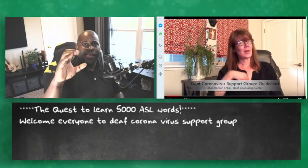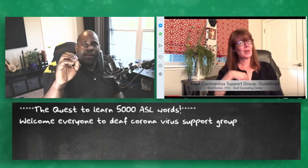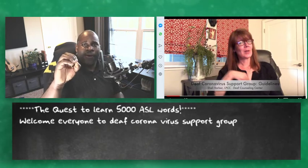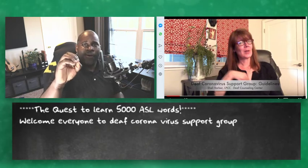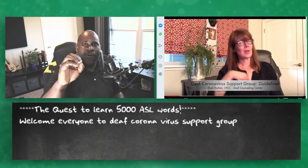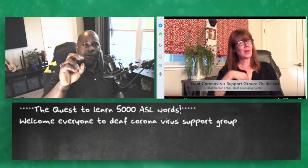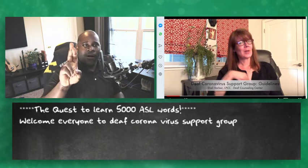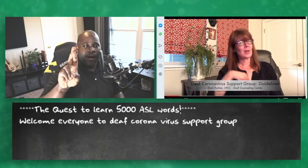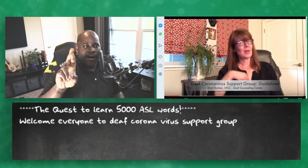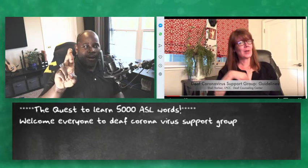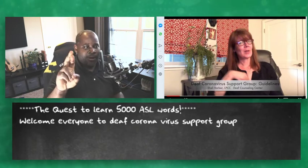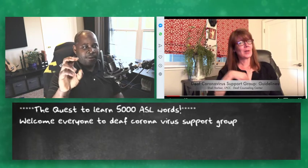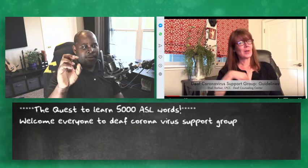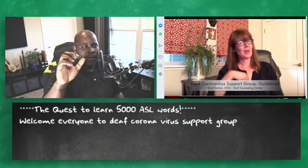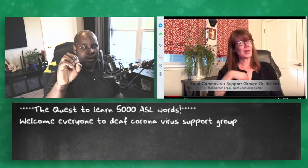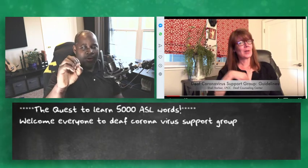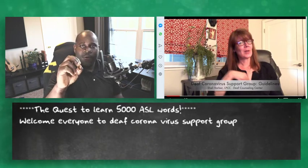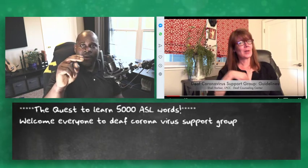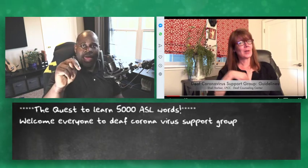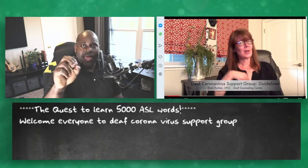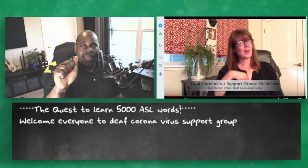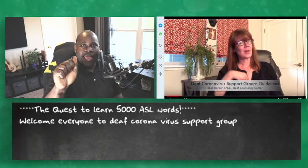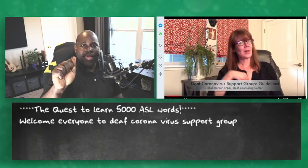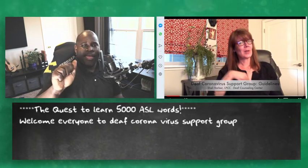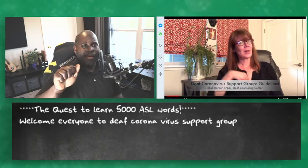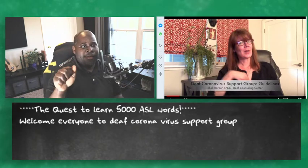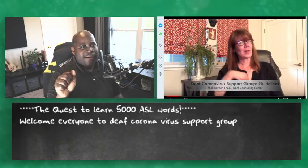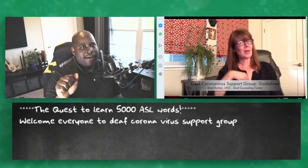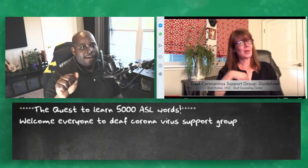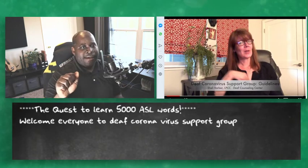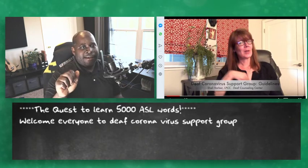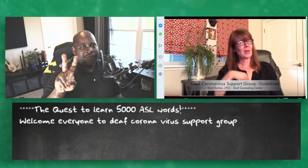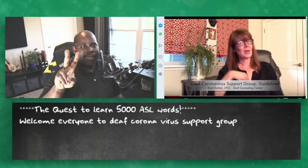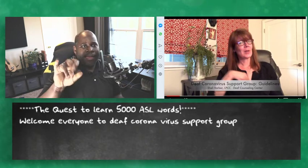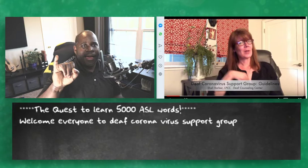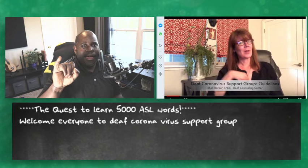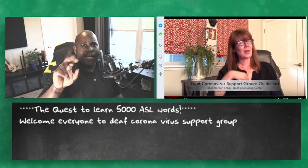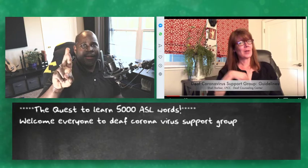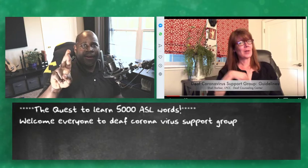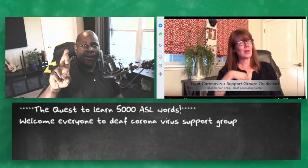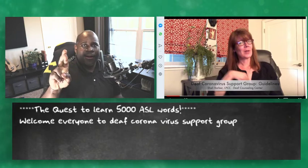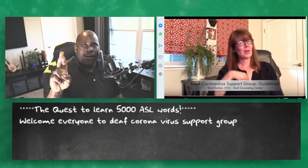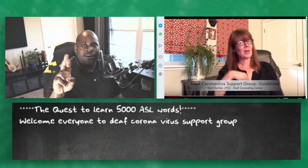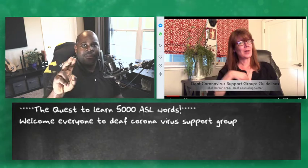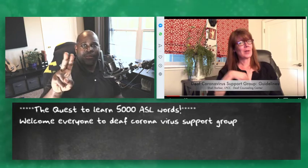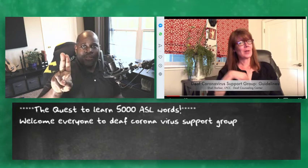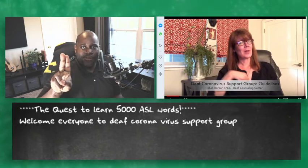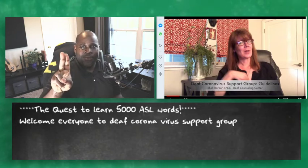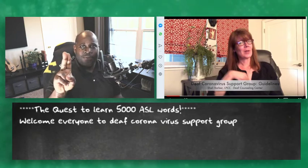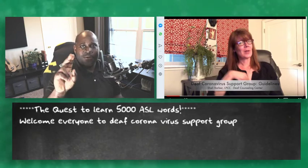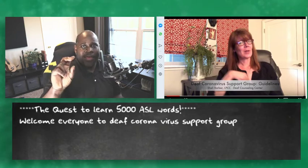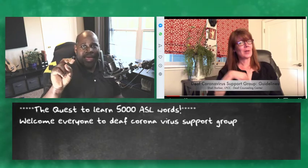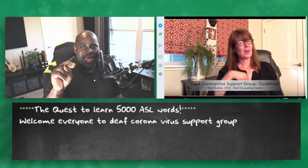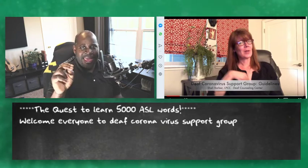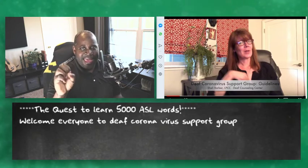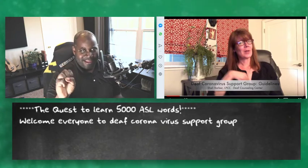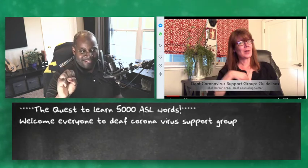o r o n a uh b i r u s